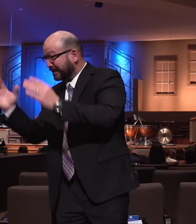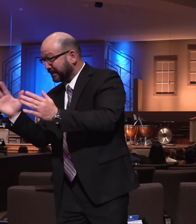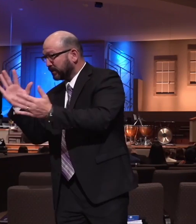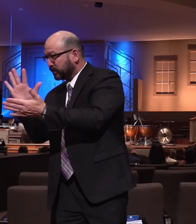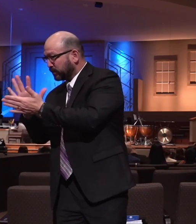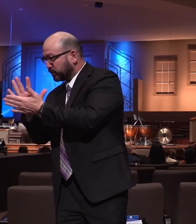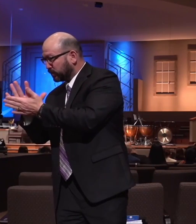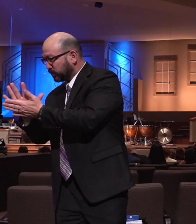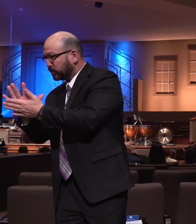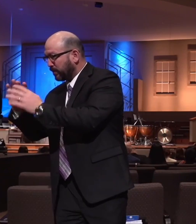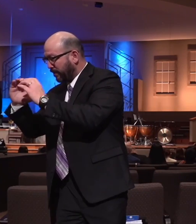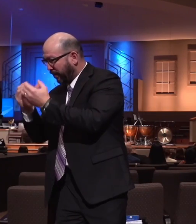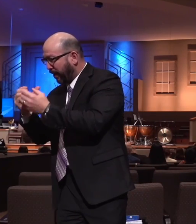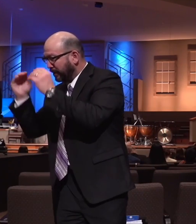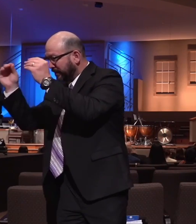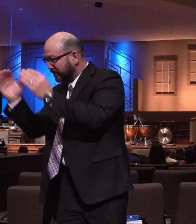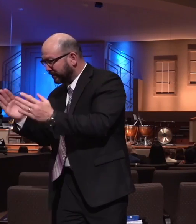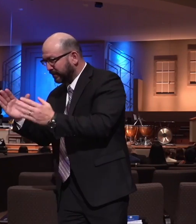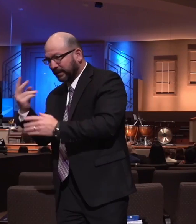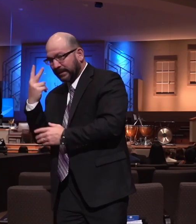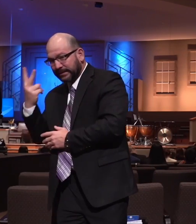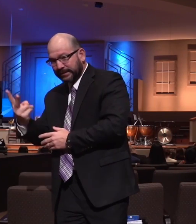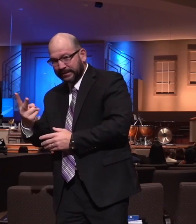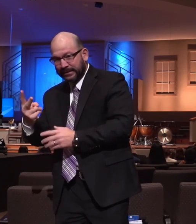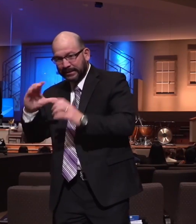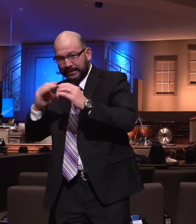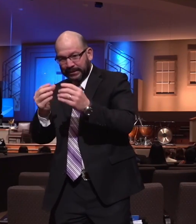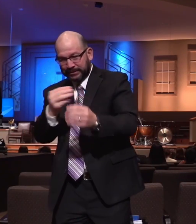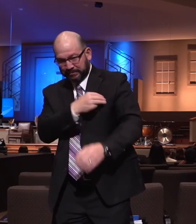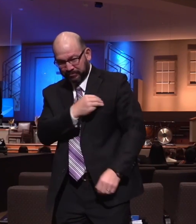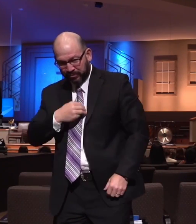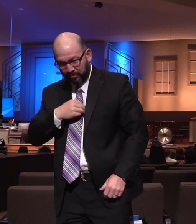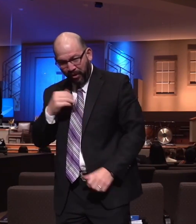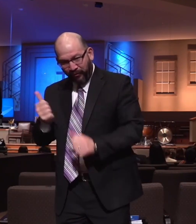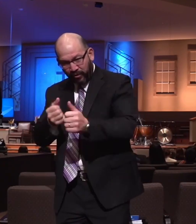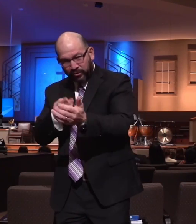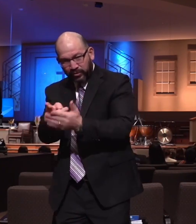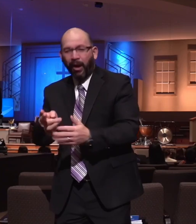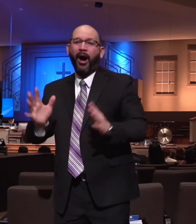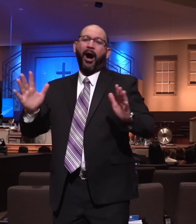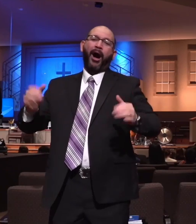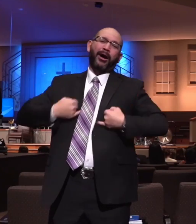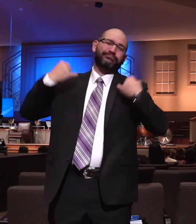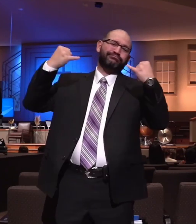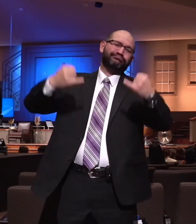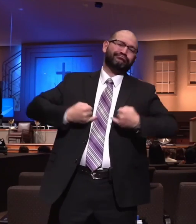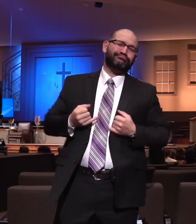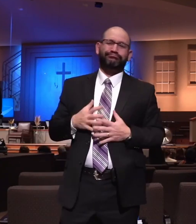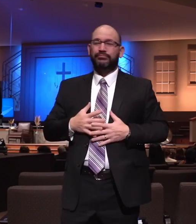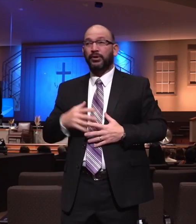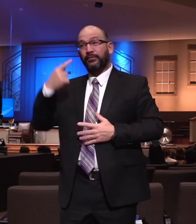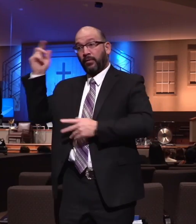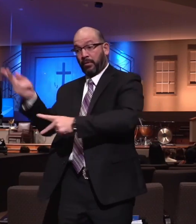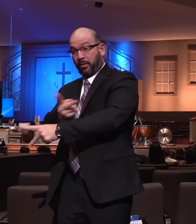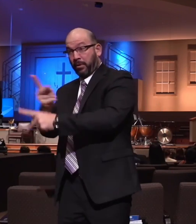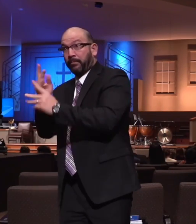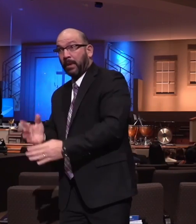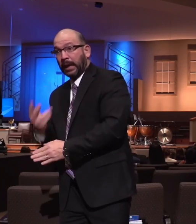someone in their class walking in the truth and applying something that they've learned. There is no greater joy for a pastor than to see a church